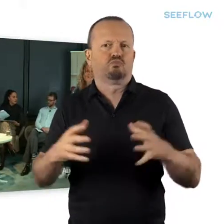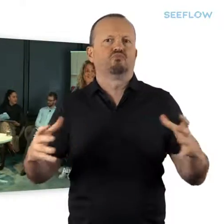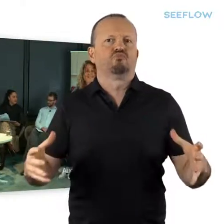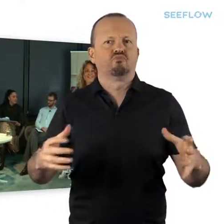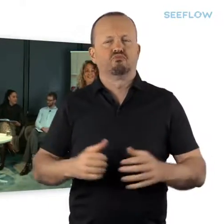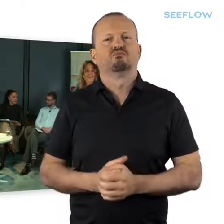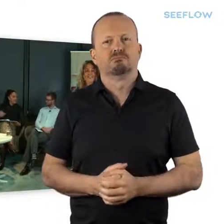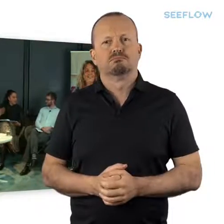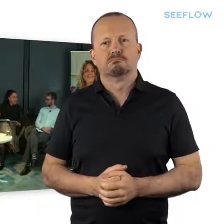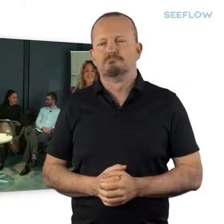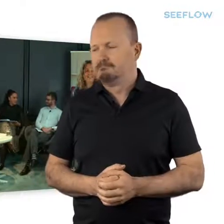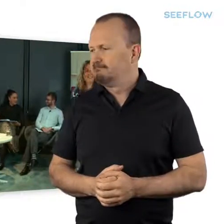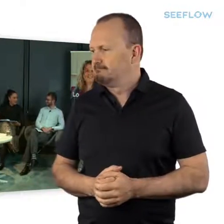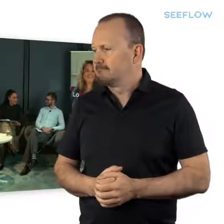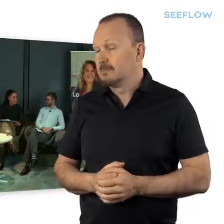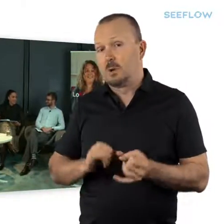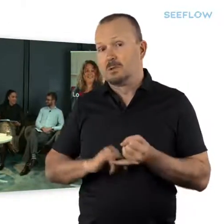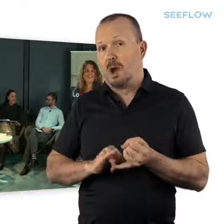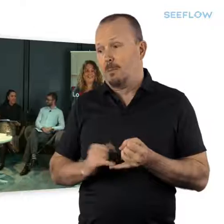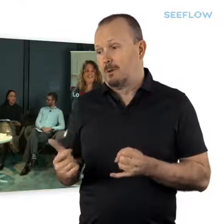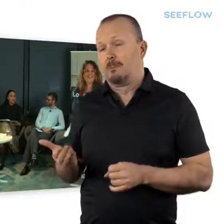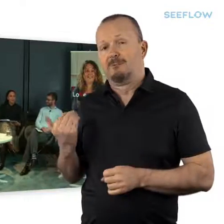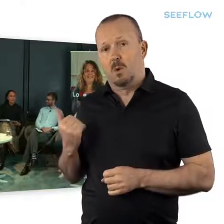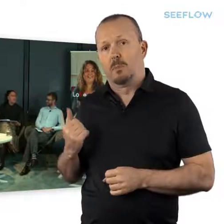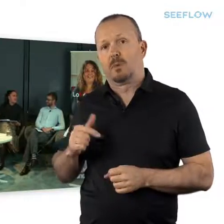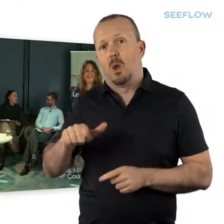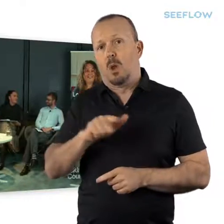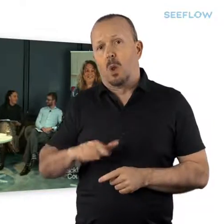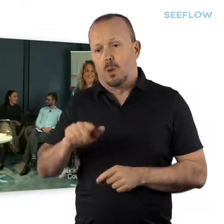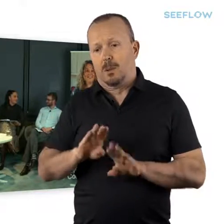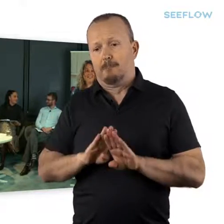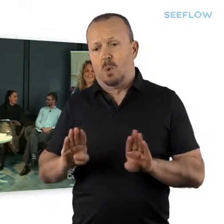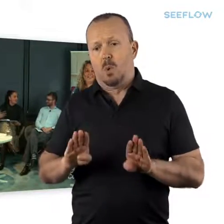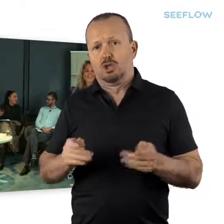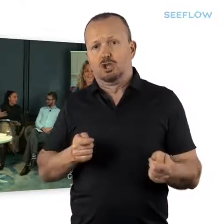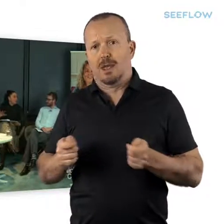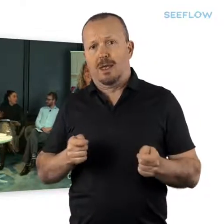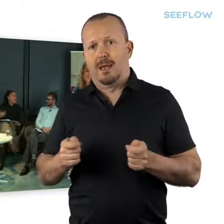And Simon, given you were a local board chair, what does this look like?